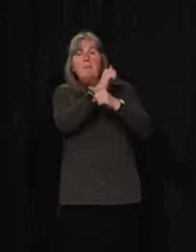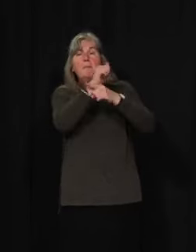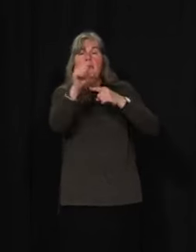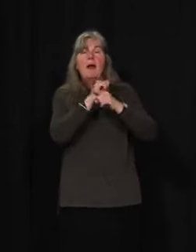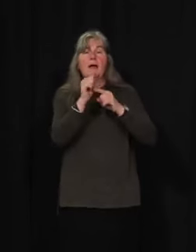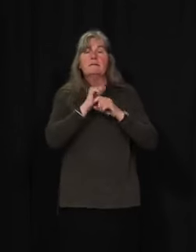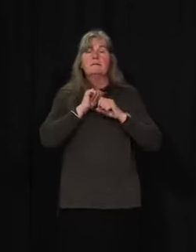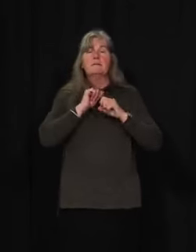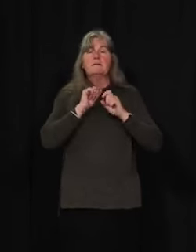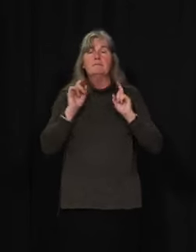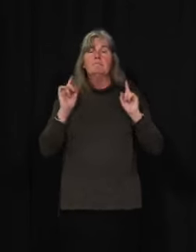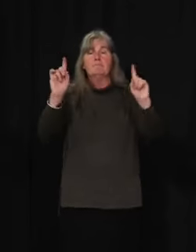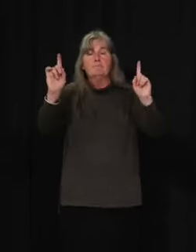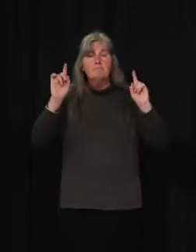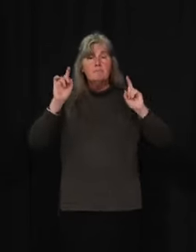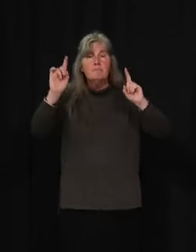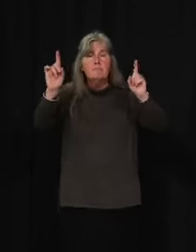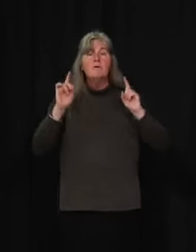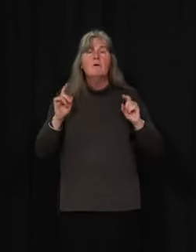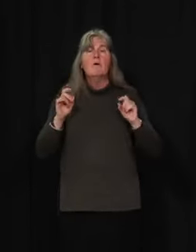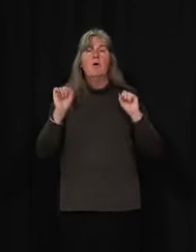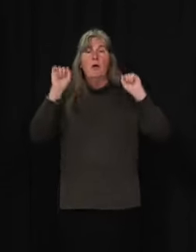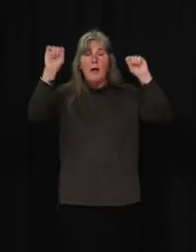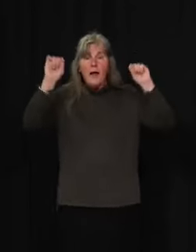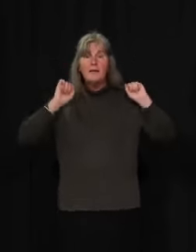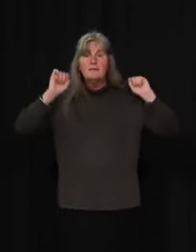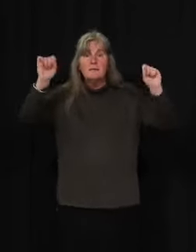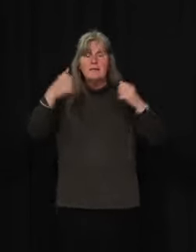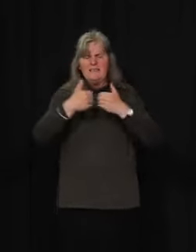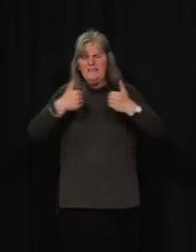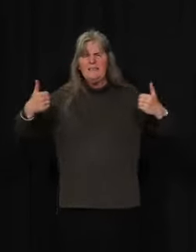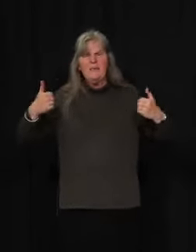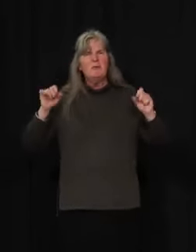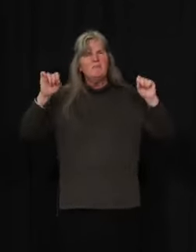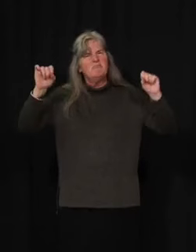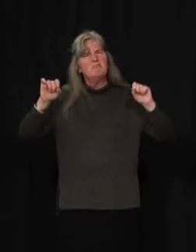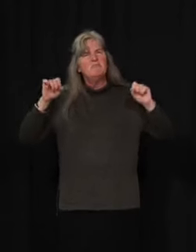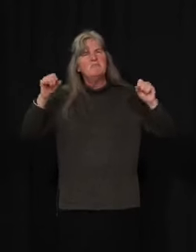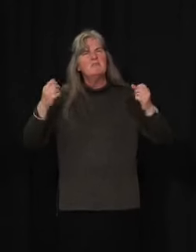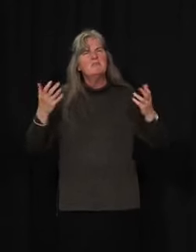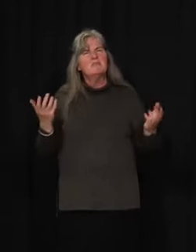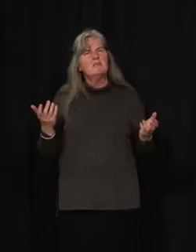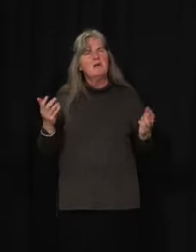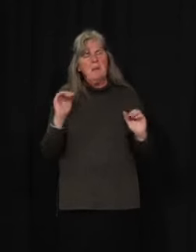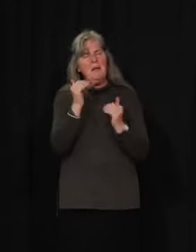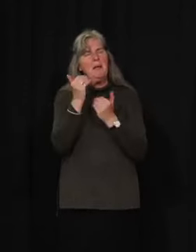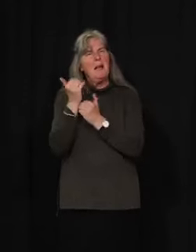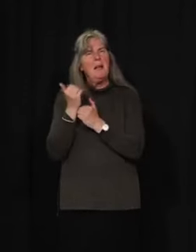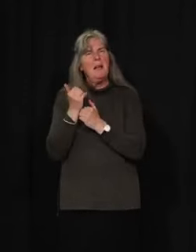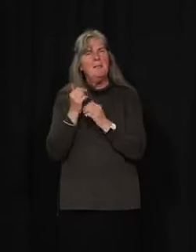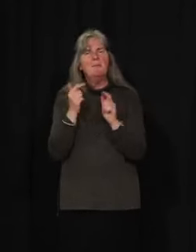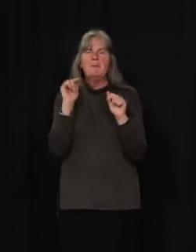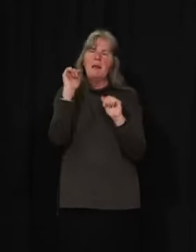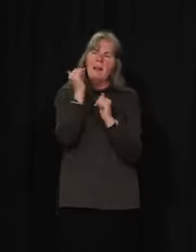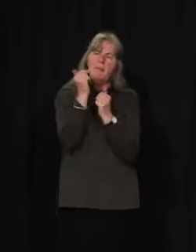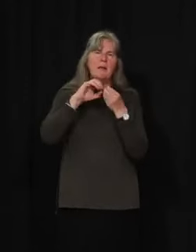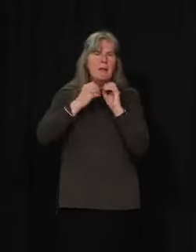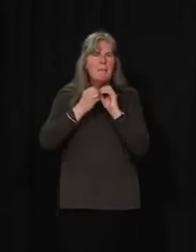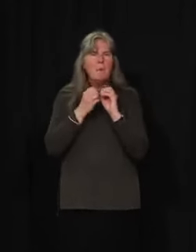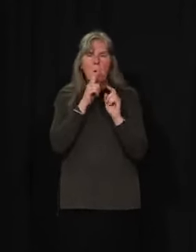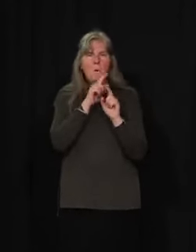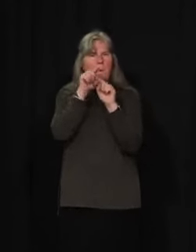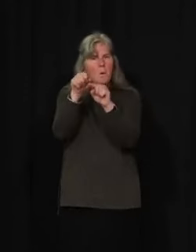be sports-like exercises, it might be, you know, limited cohorts of people at a time.